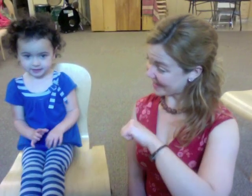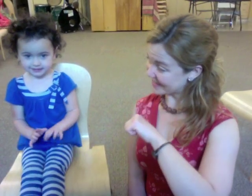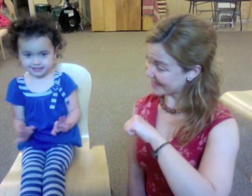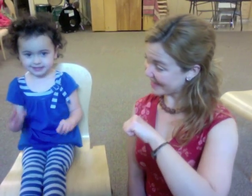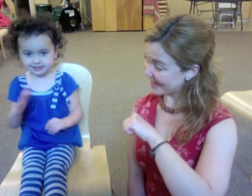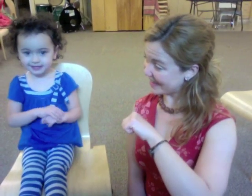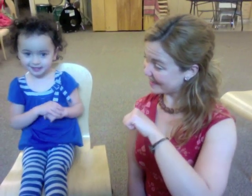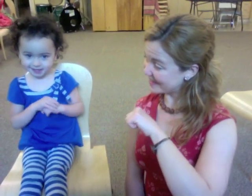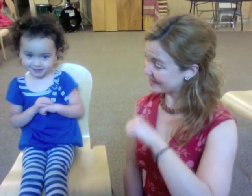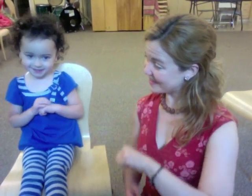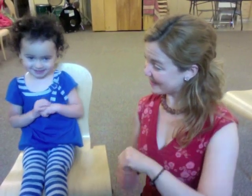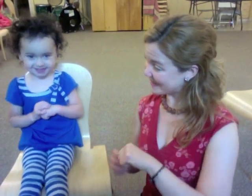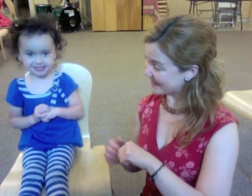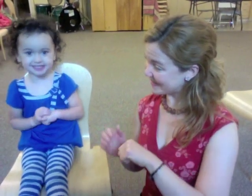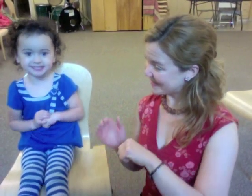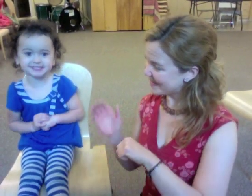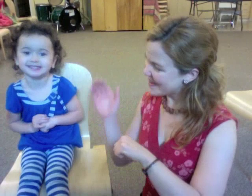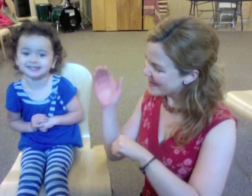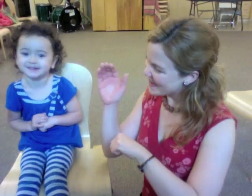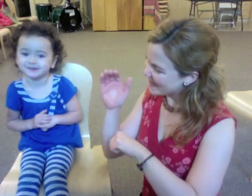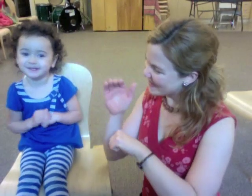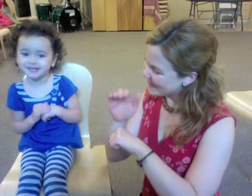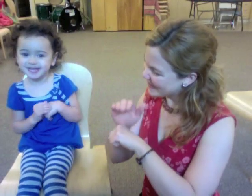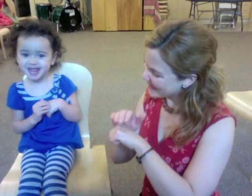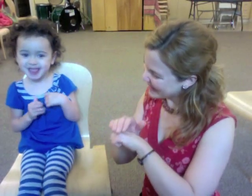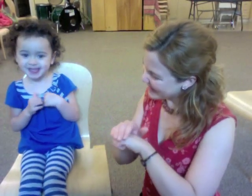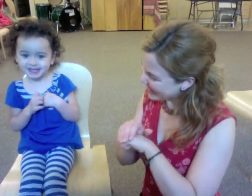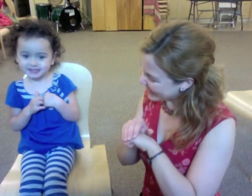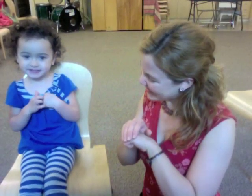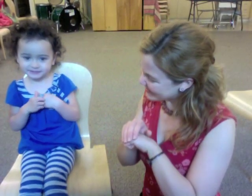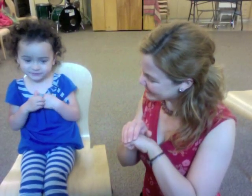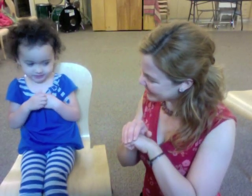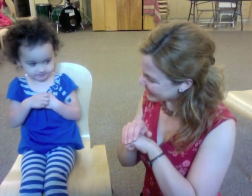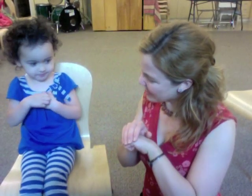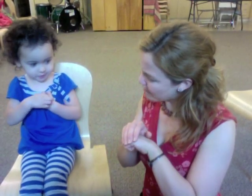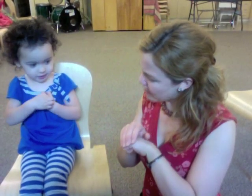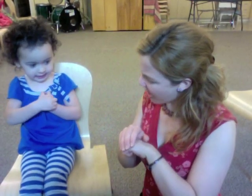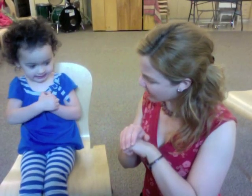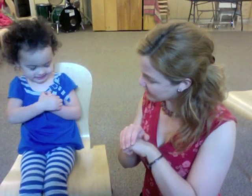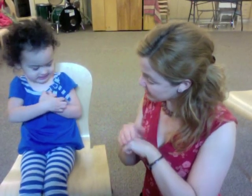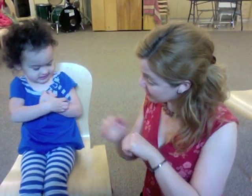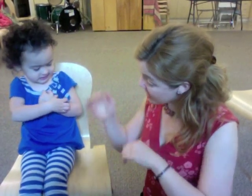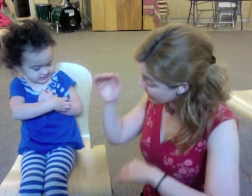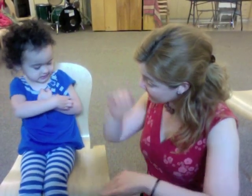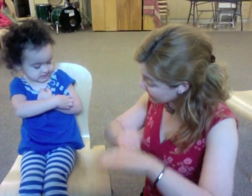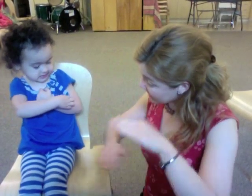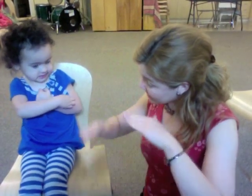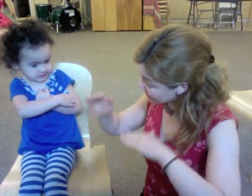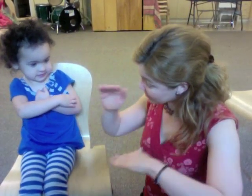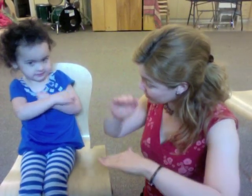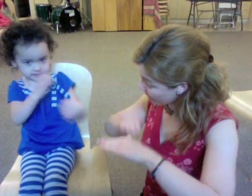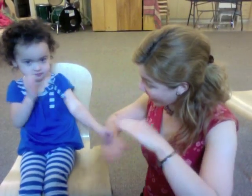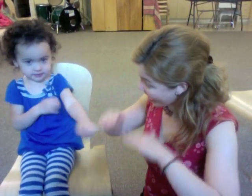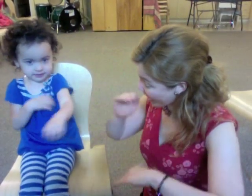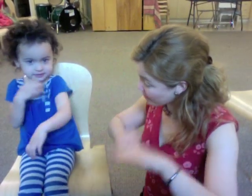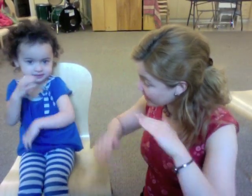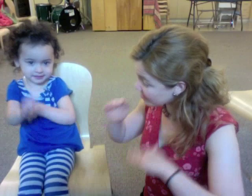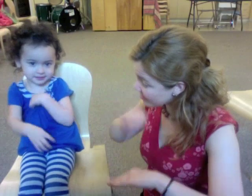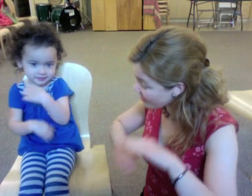a little turtle who lived in a box. He swam in the